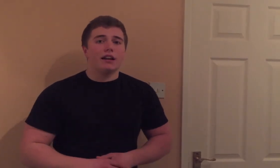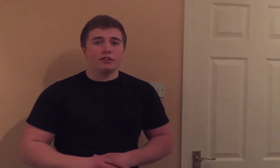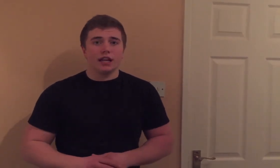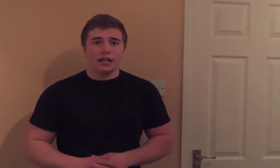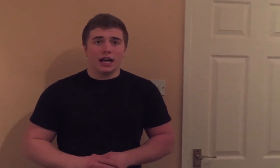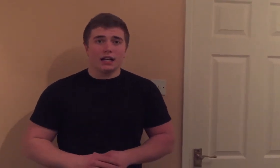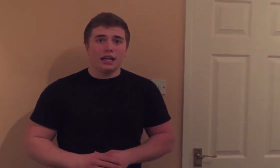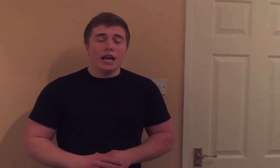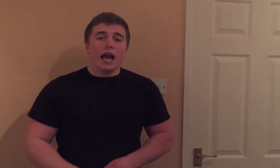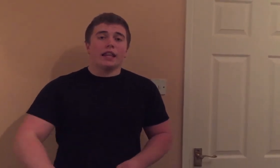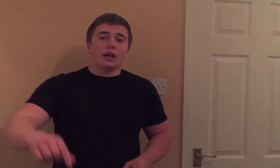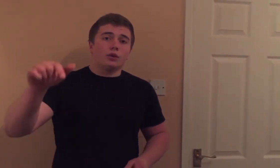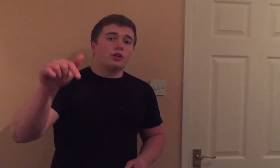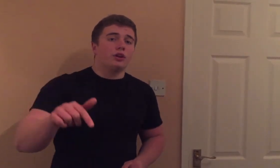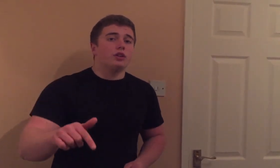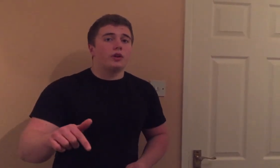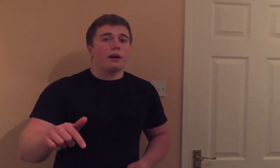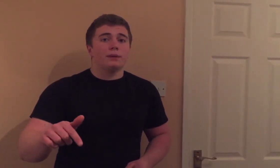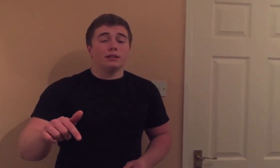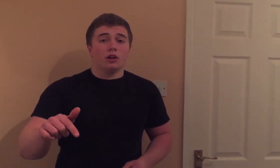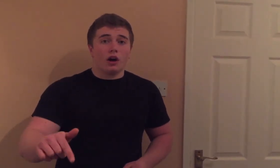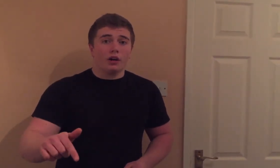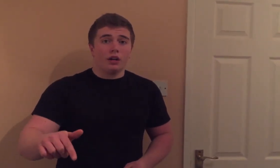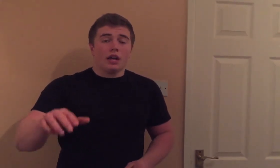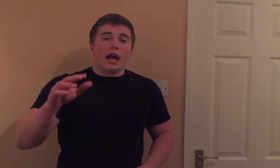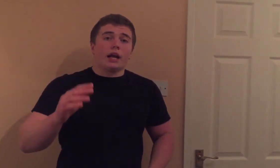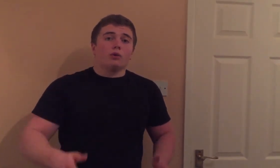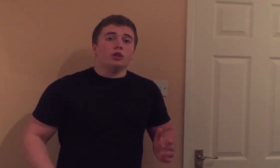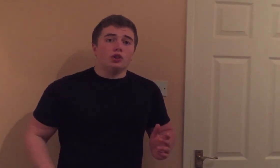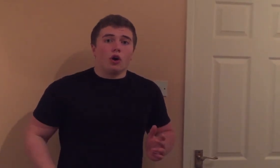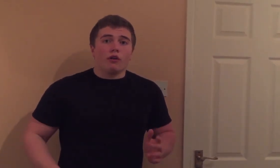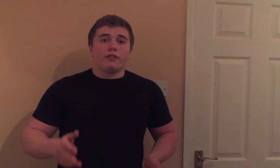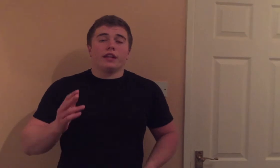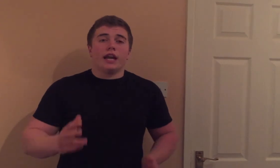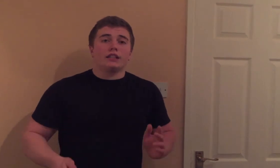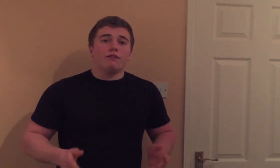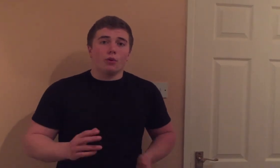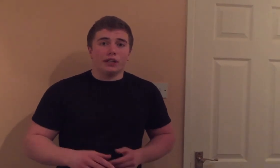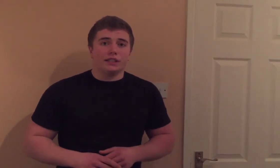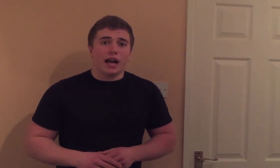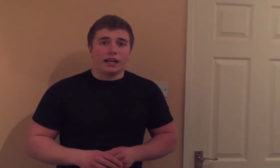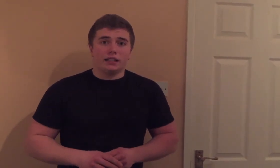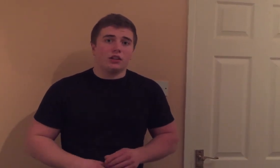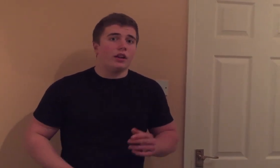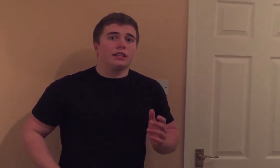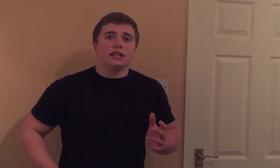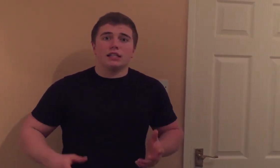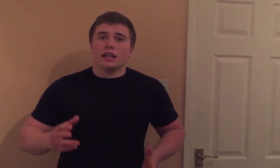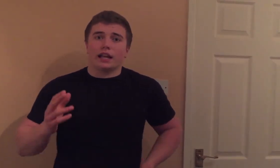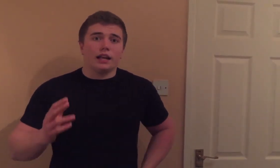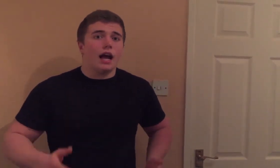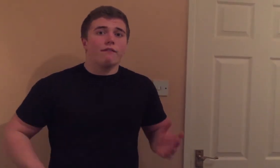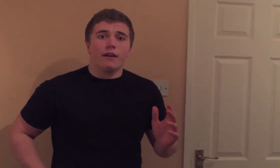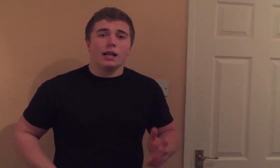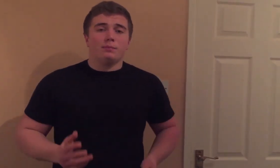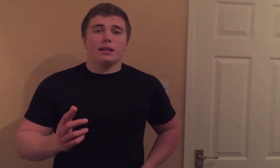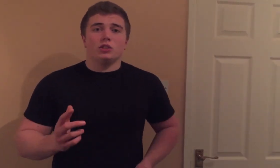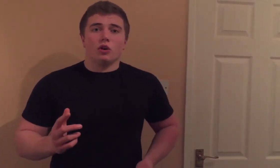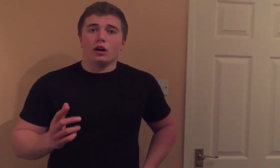level I can. And then I'm going to turn the treadmill down, and I'm going to jog for the next 40 seconds. Now, this isn't like a fast-paced jog.